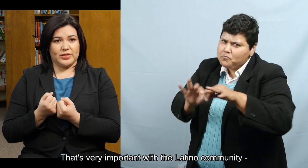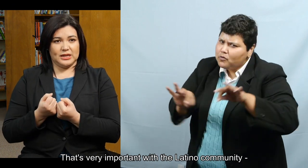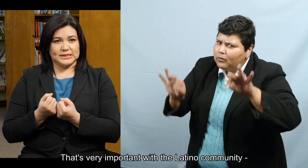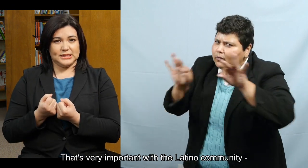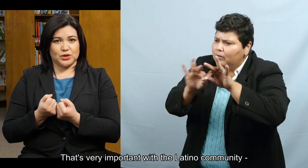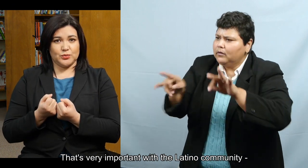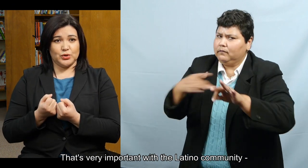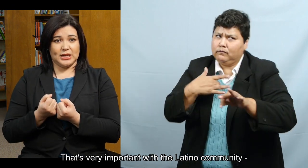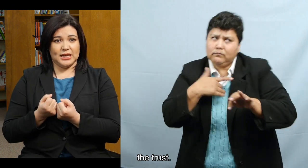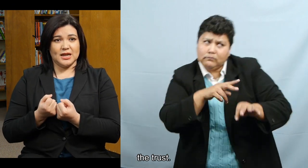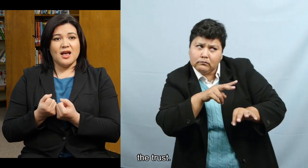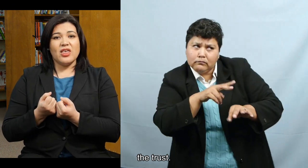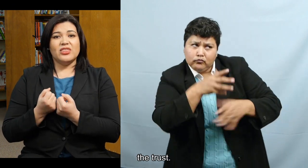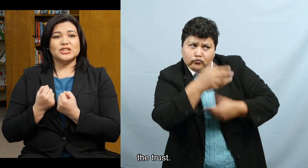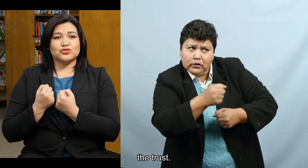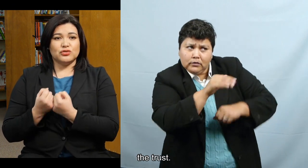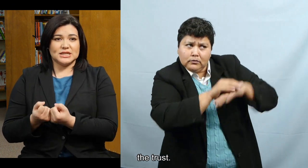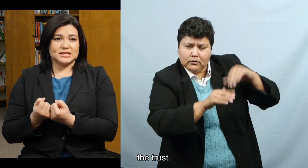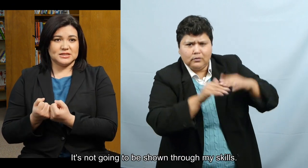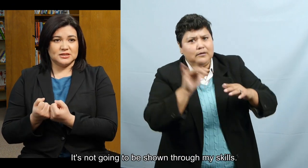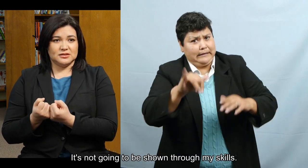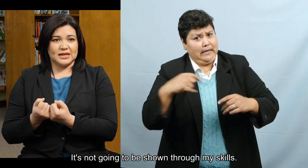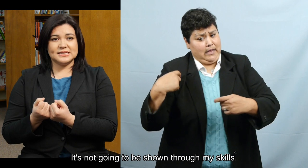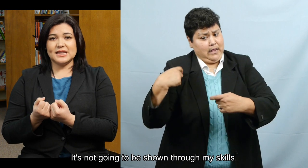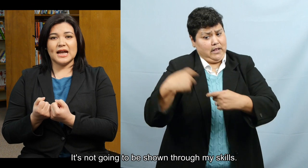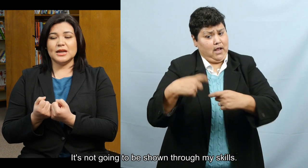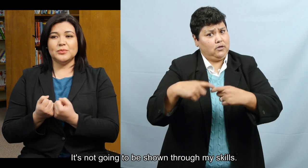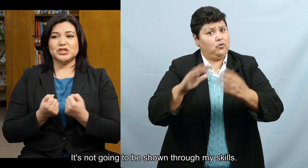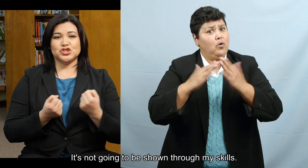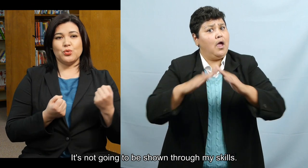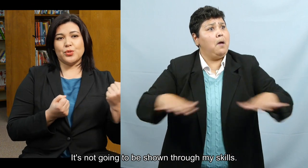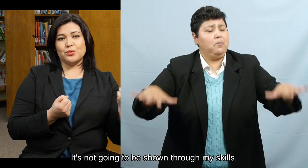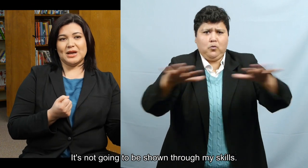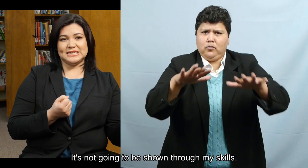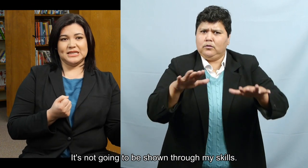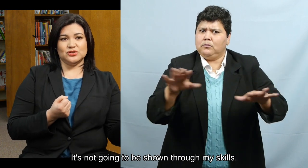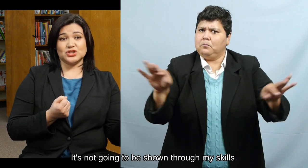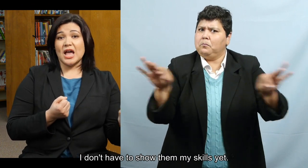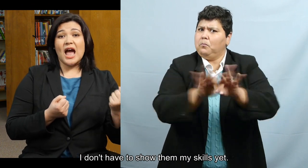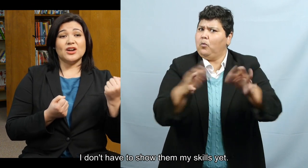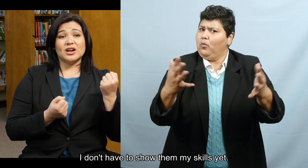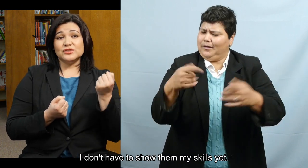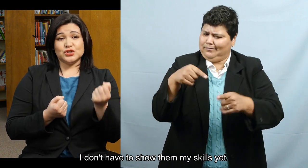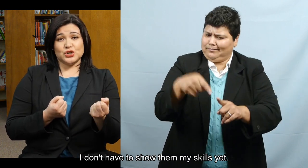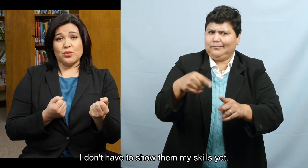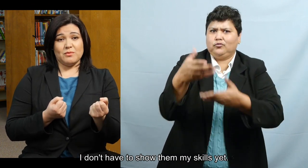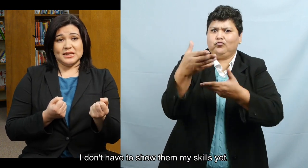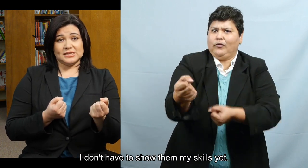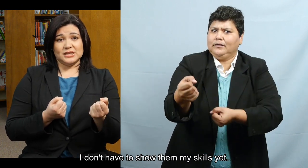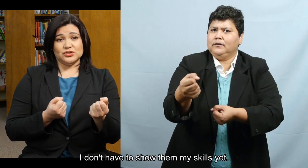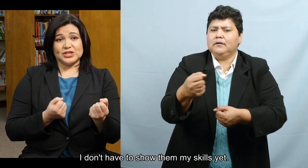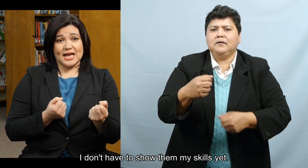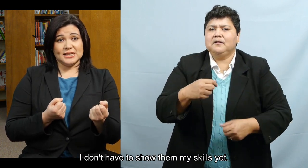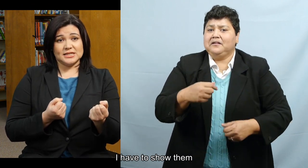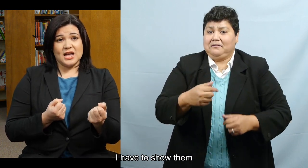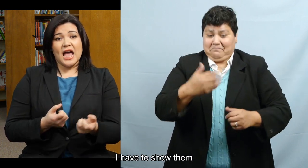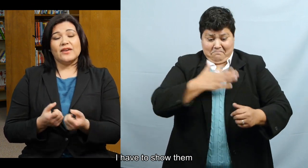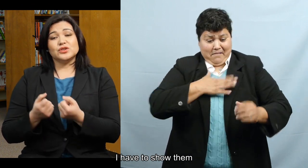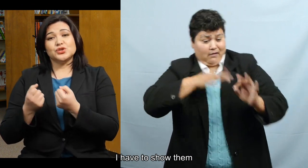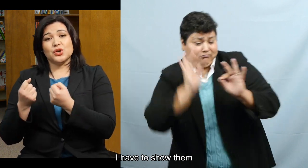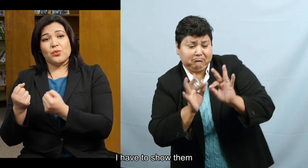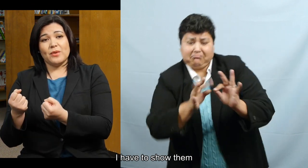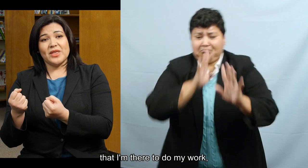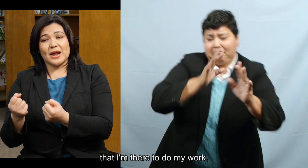important. the Latino community. The trust is not going to be shown through my skills. I don't have to show them my skills yet.